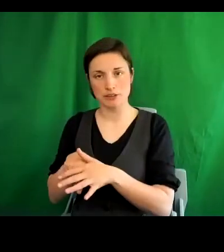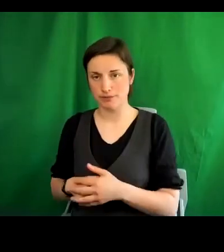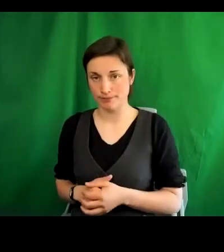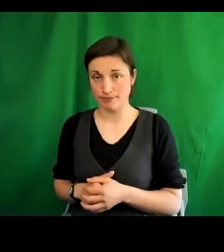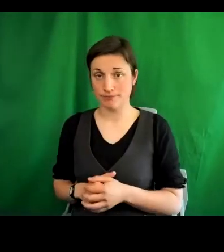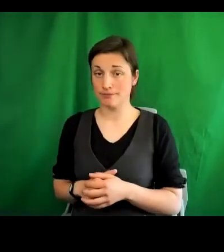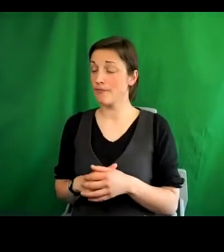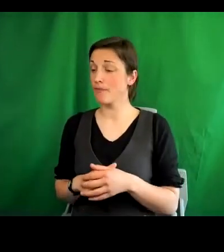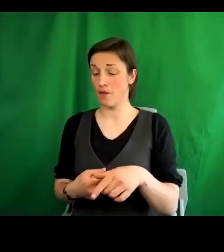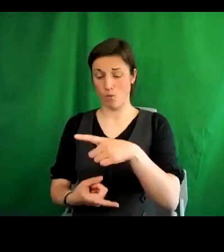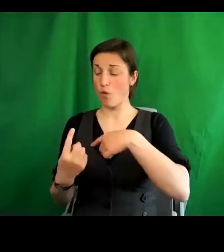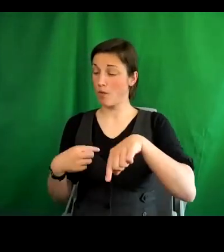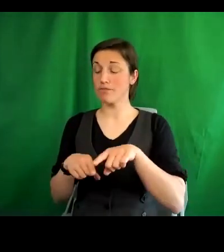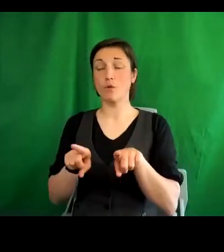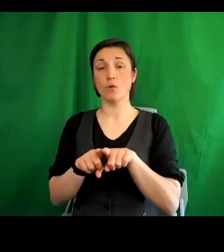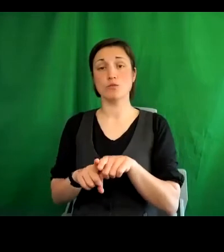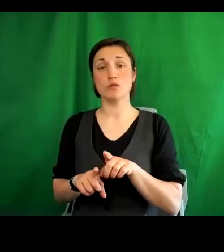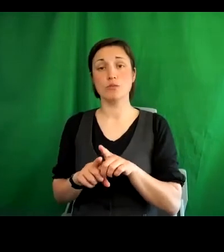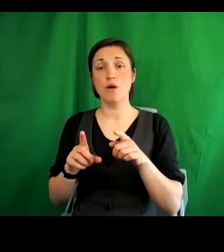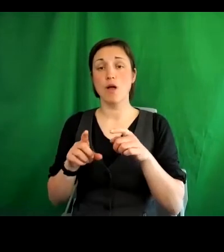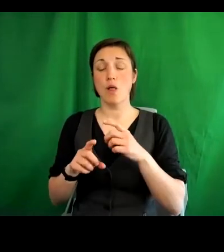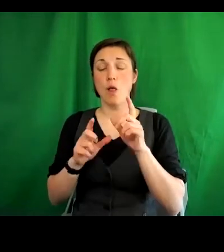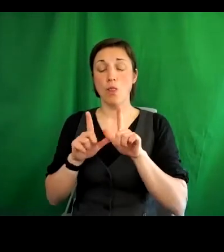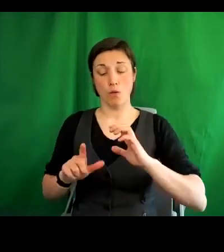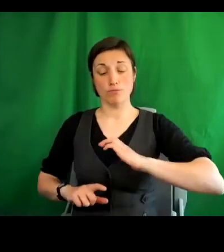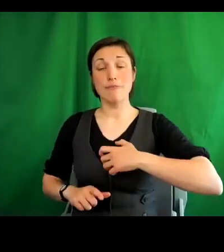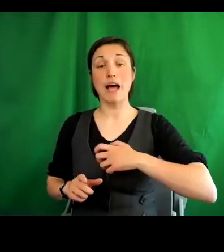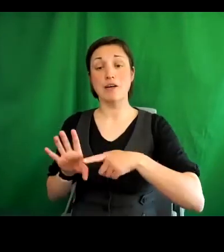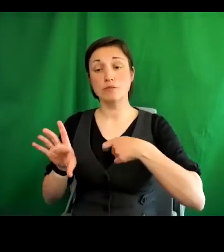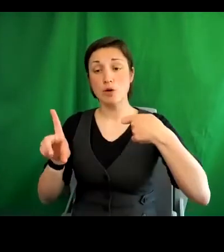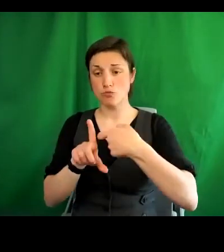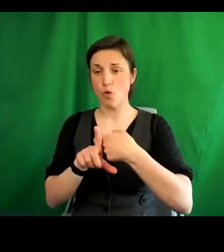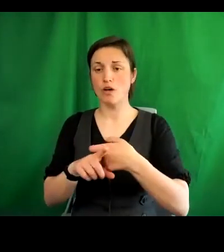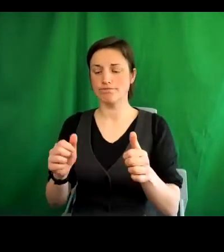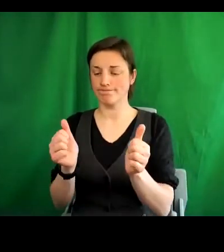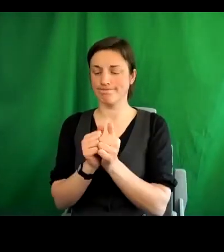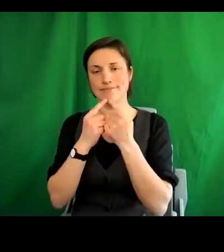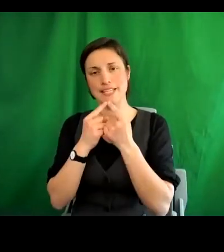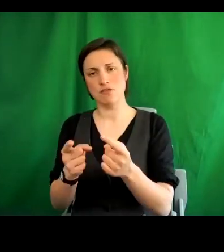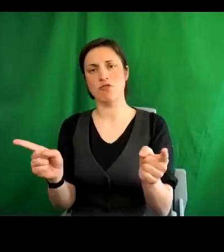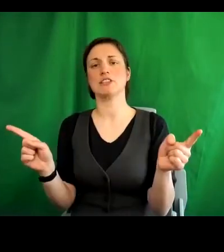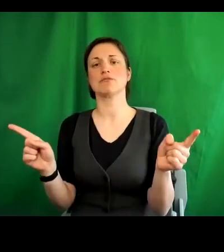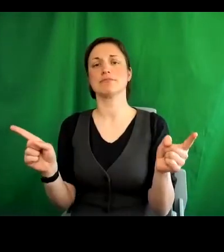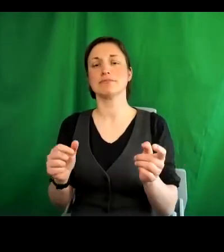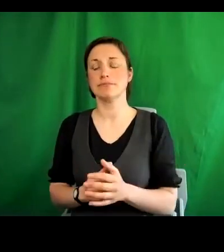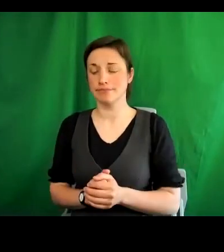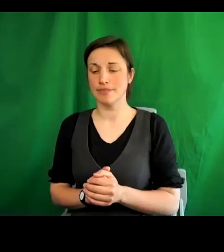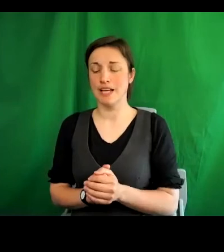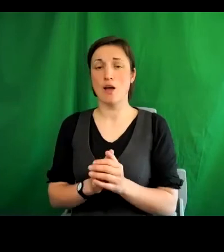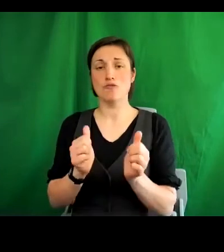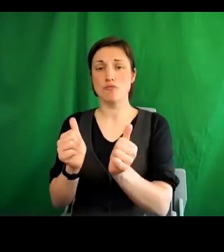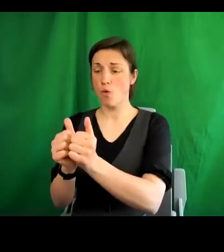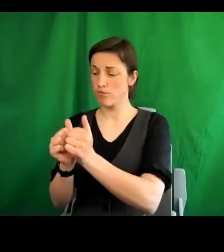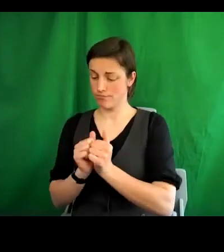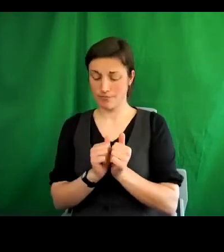of York in their role as the first citizen of York, were ready to make the declaration with the full support of all the political